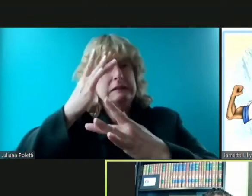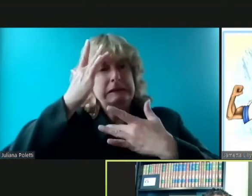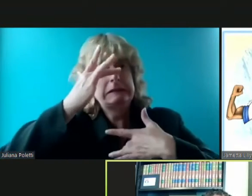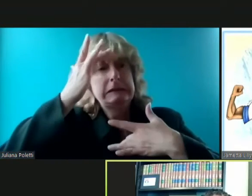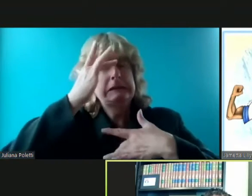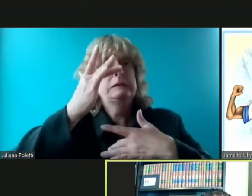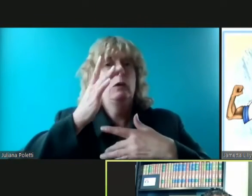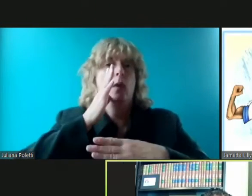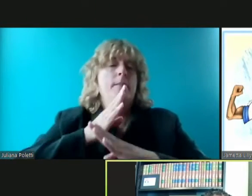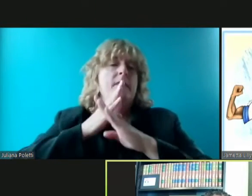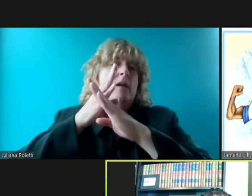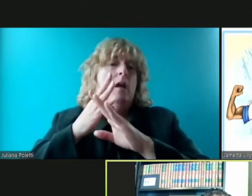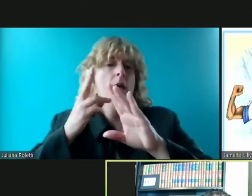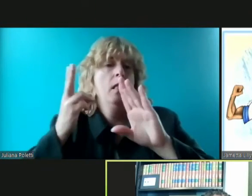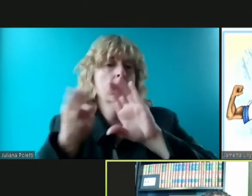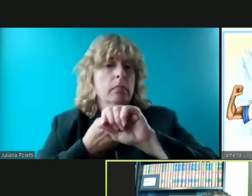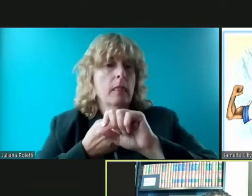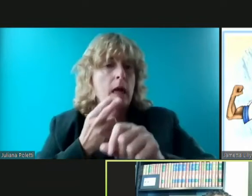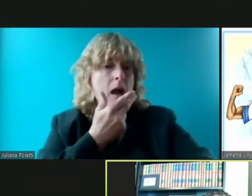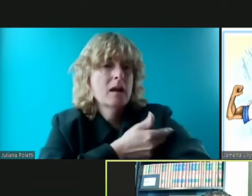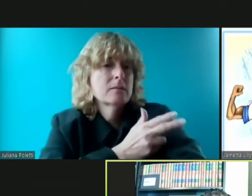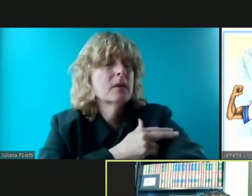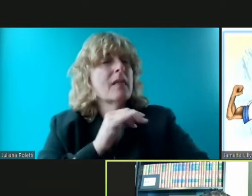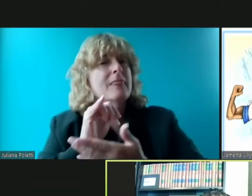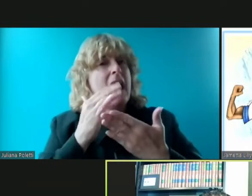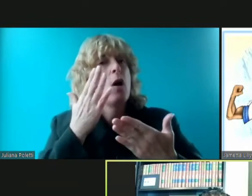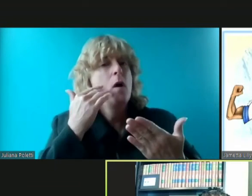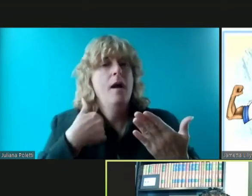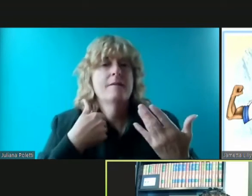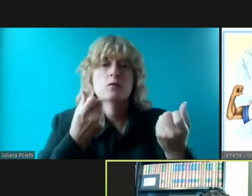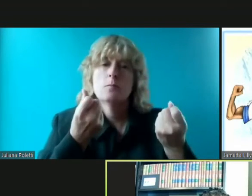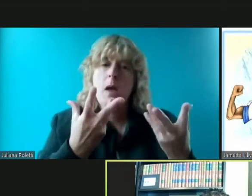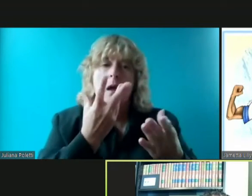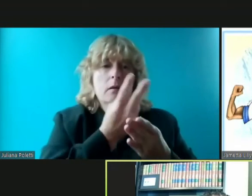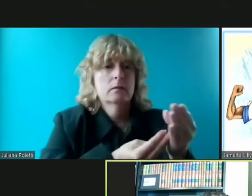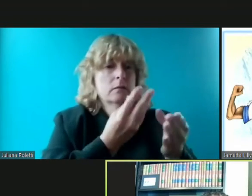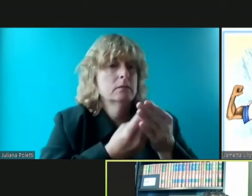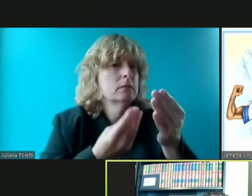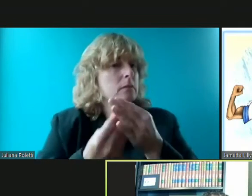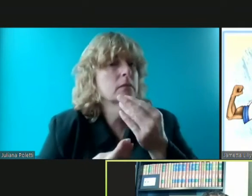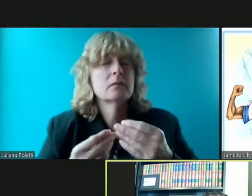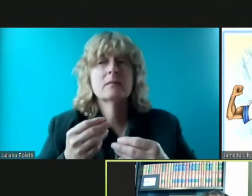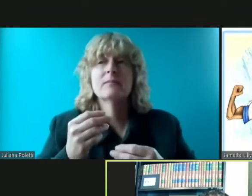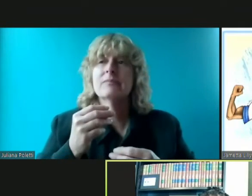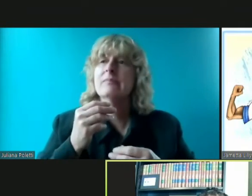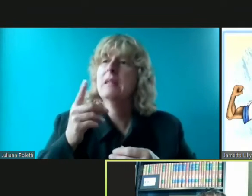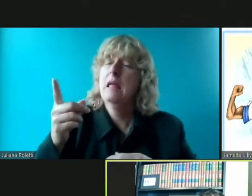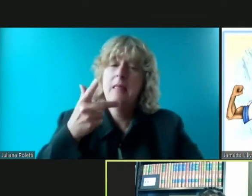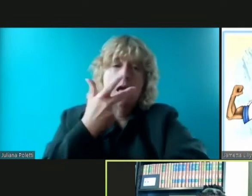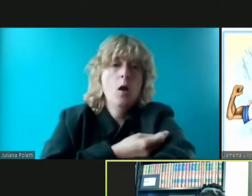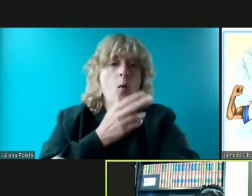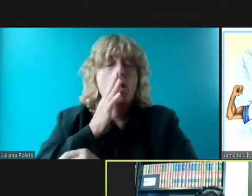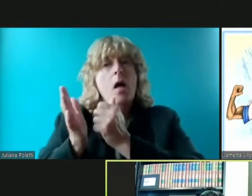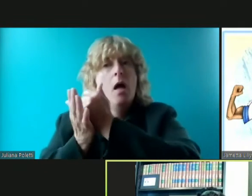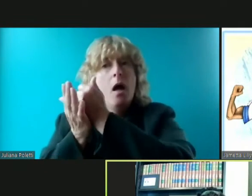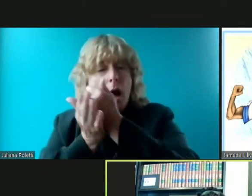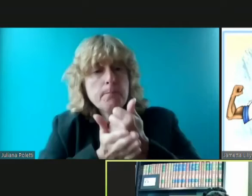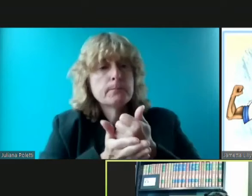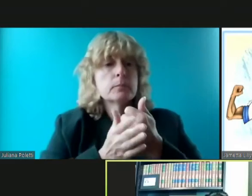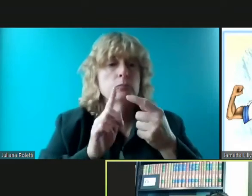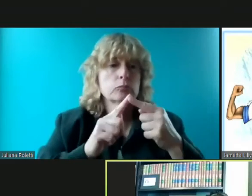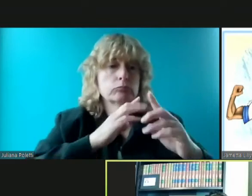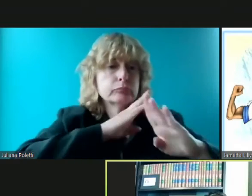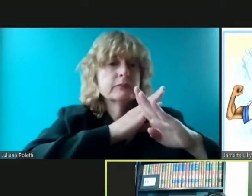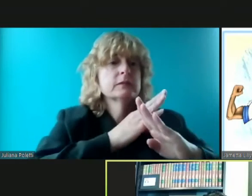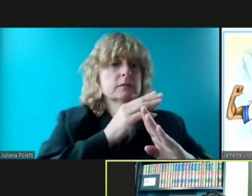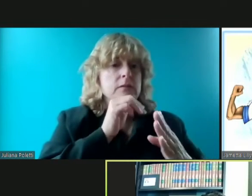we've had so much loss um the side effects are minimal um and there's monitoring to make sure that's the case